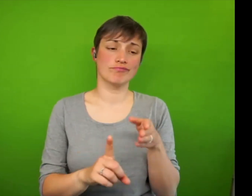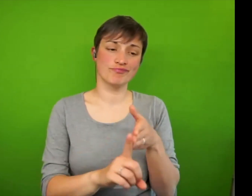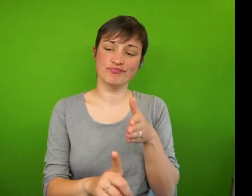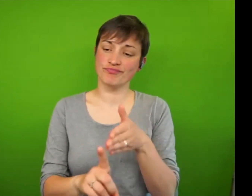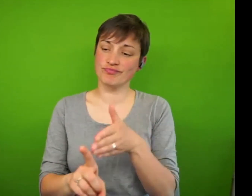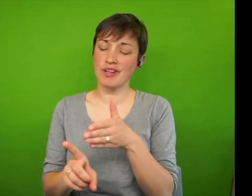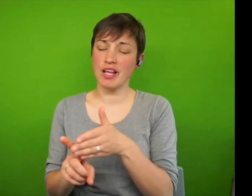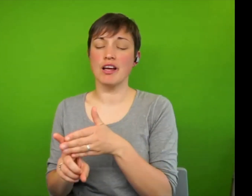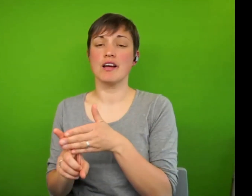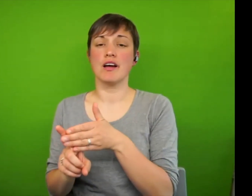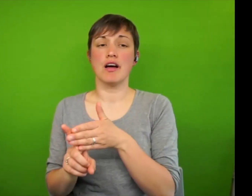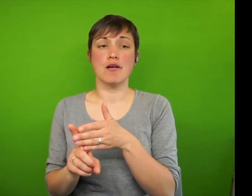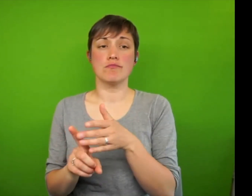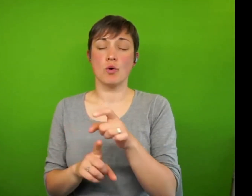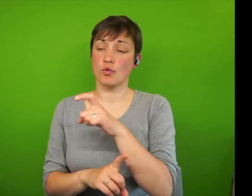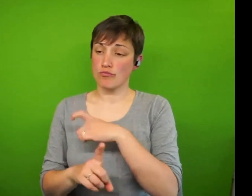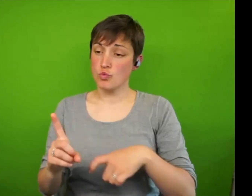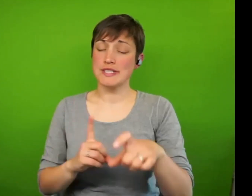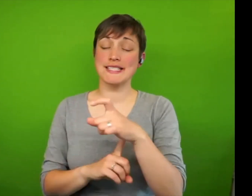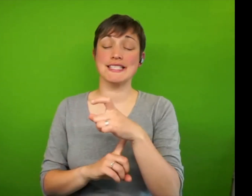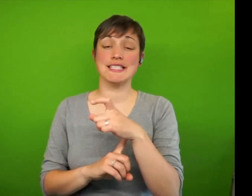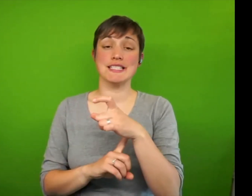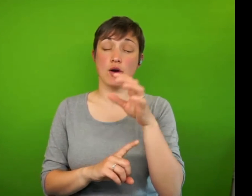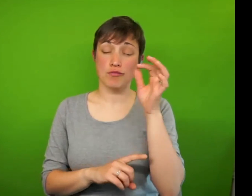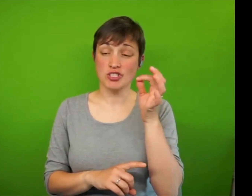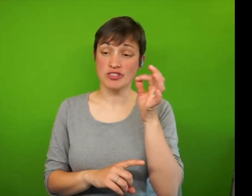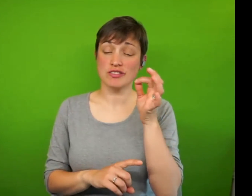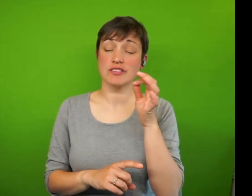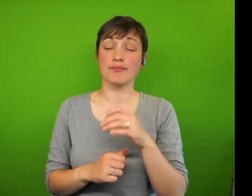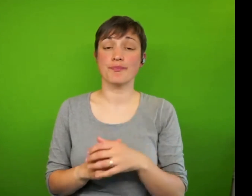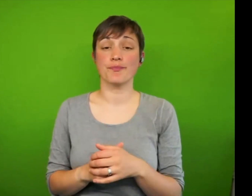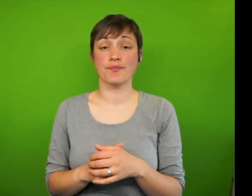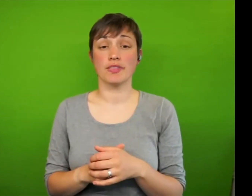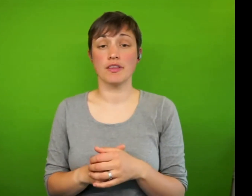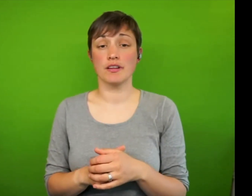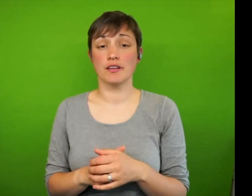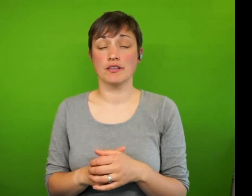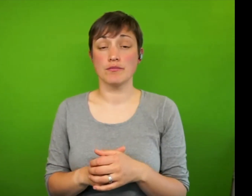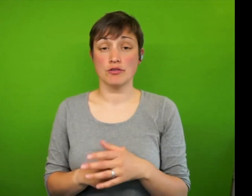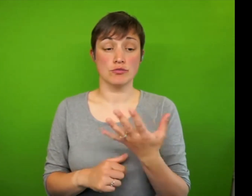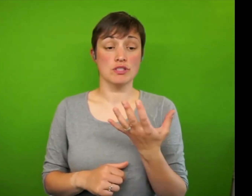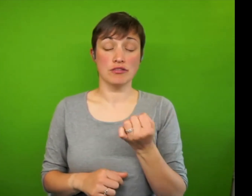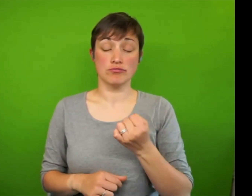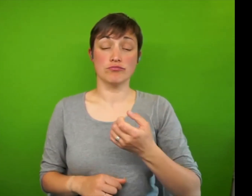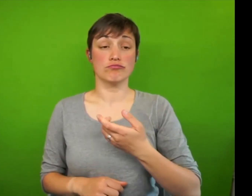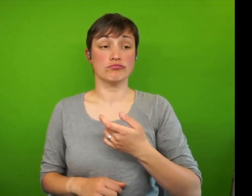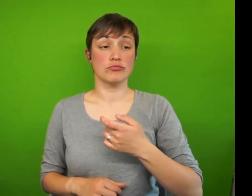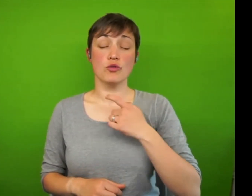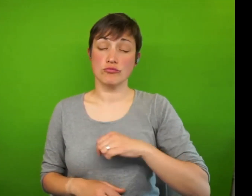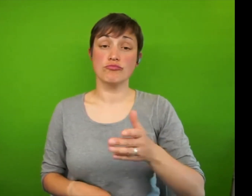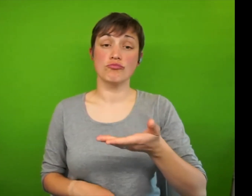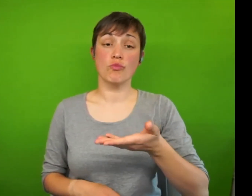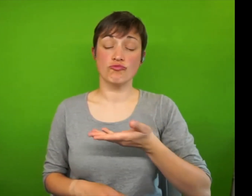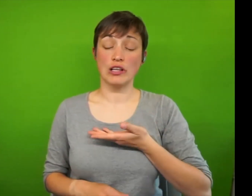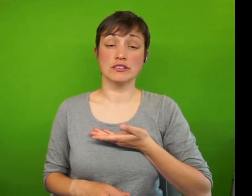identify the issues that we want to tackle here in York. So we are taking a human rights approach to our property truth commission, because as the Baroness